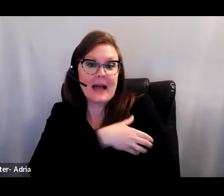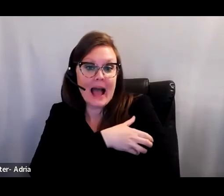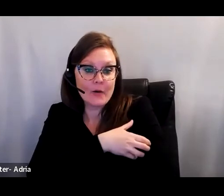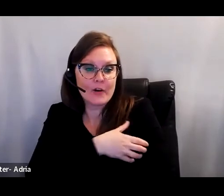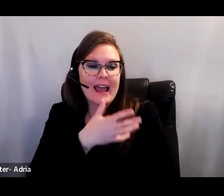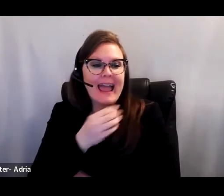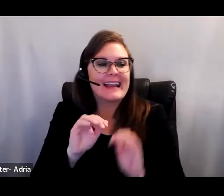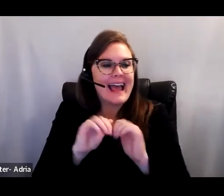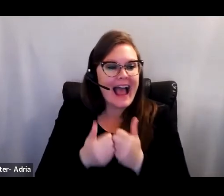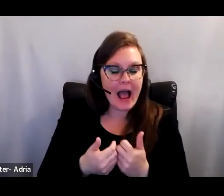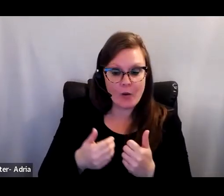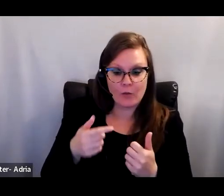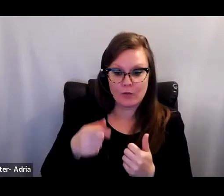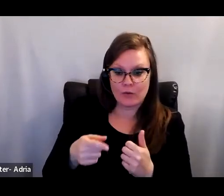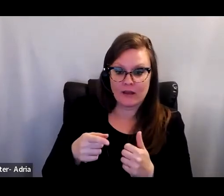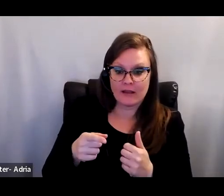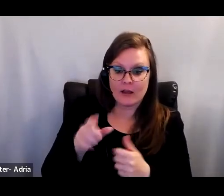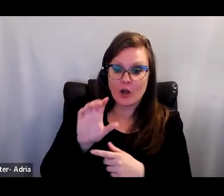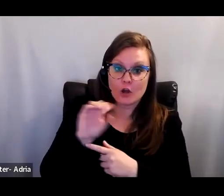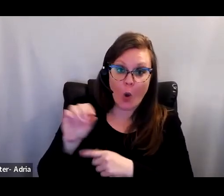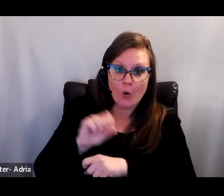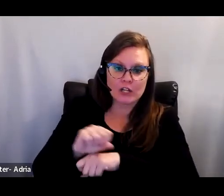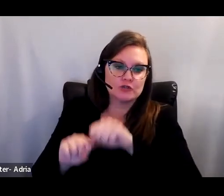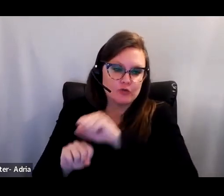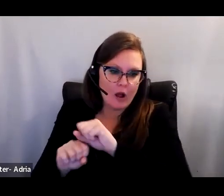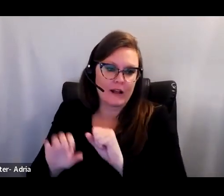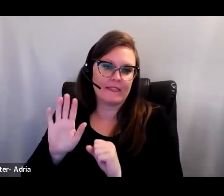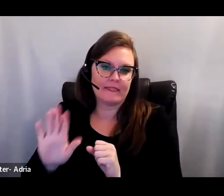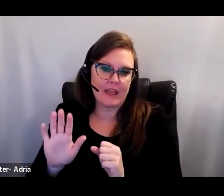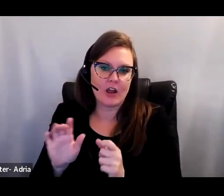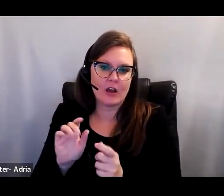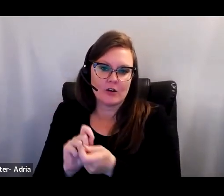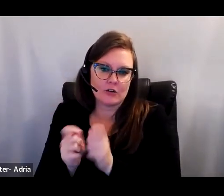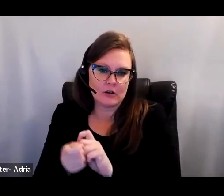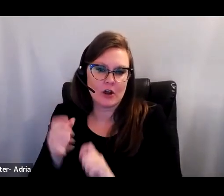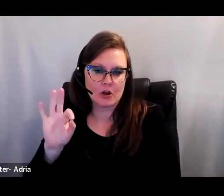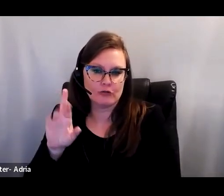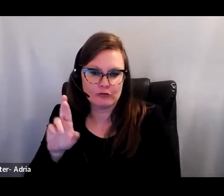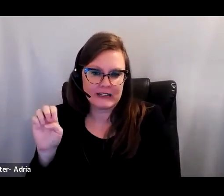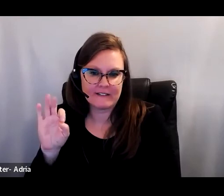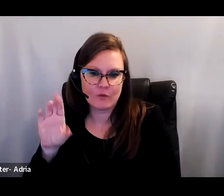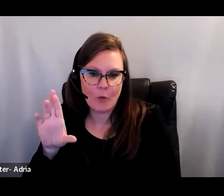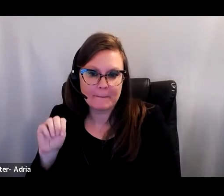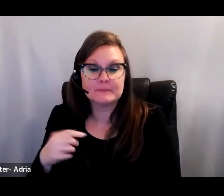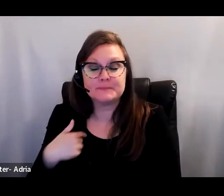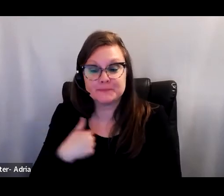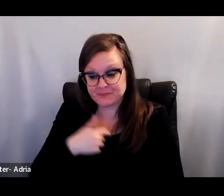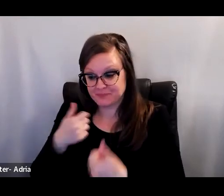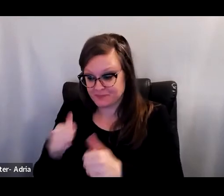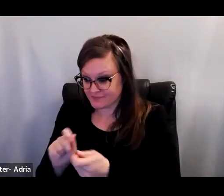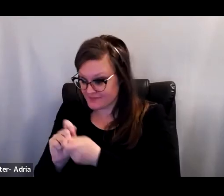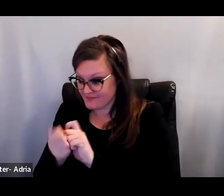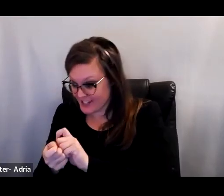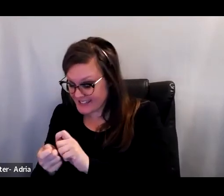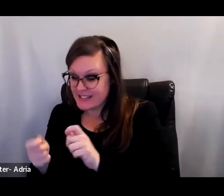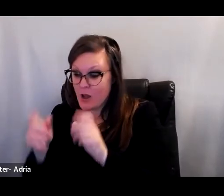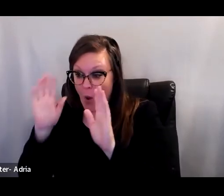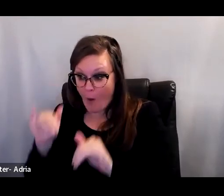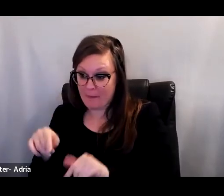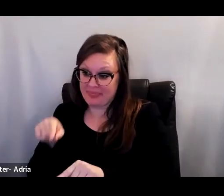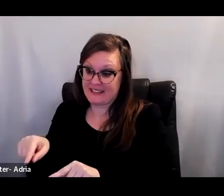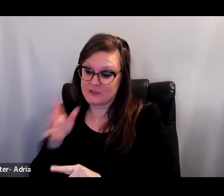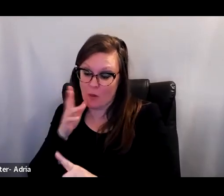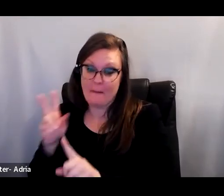-construct reform is also essential. We still struggle with scaling school reforms from one school to many. We also see how